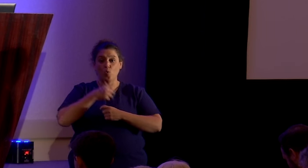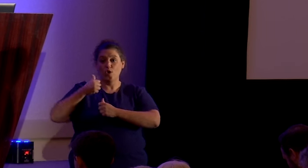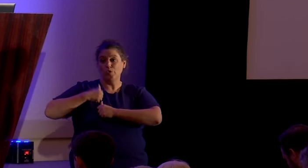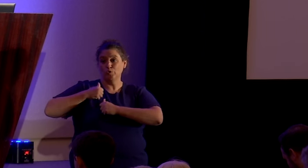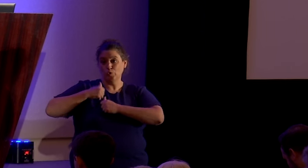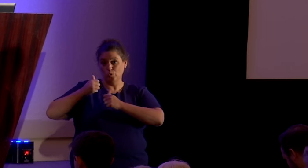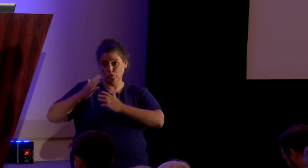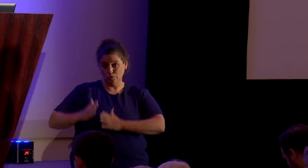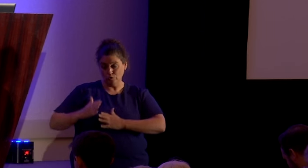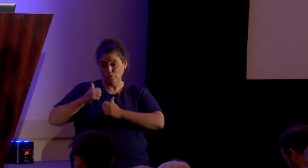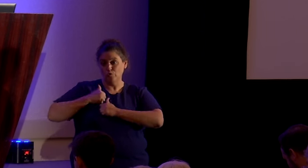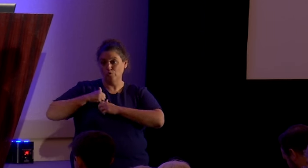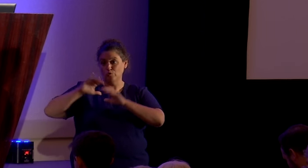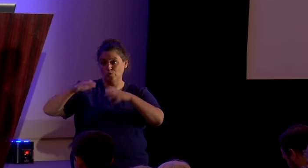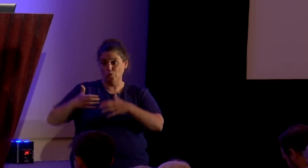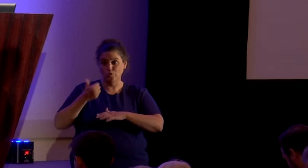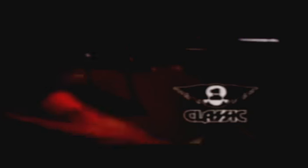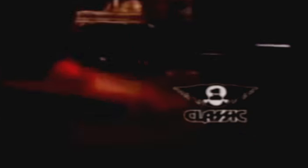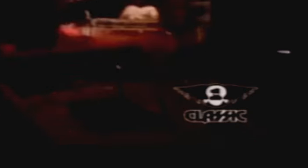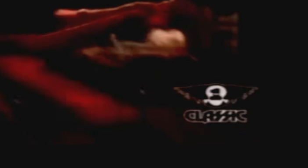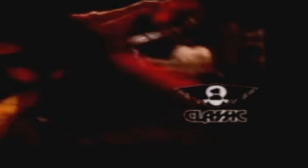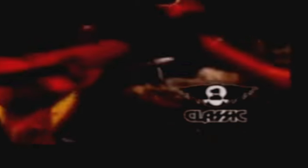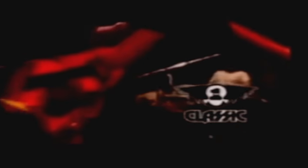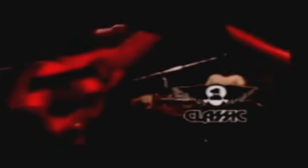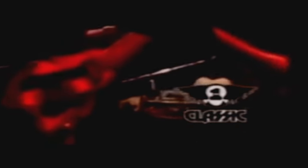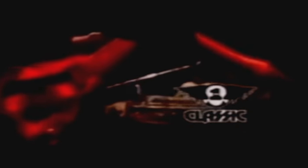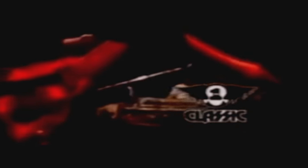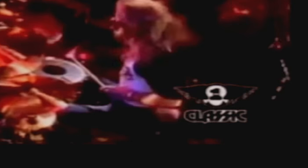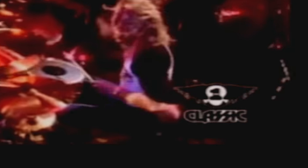soldiers under command and